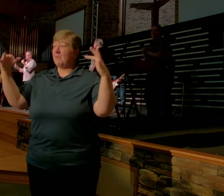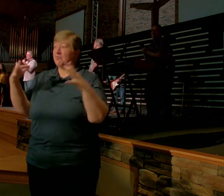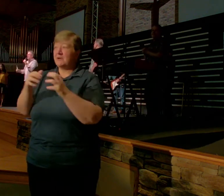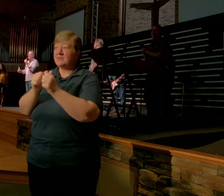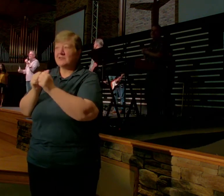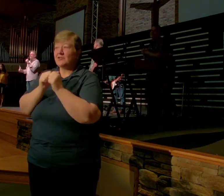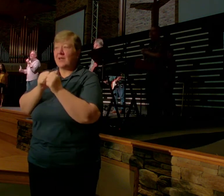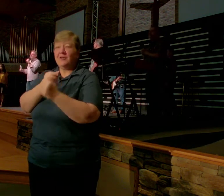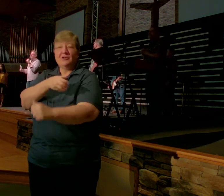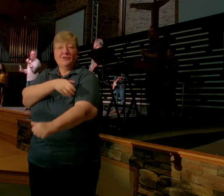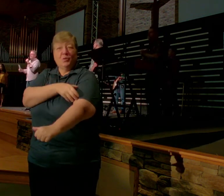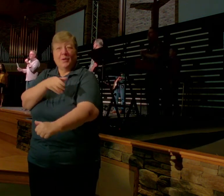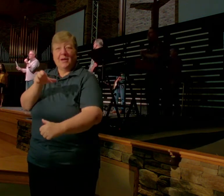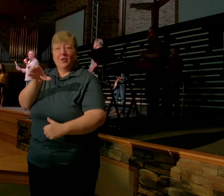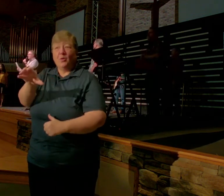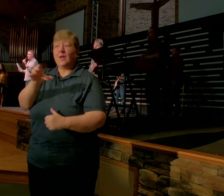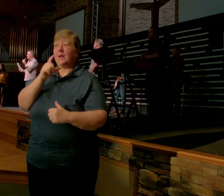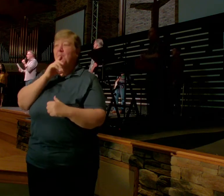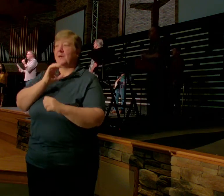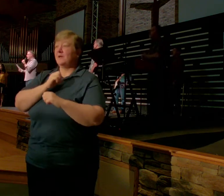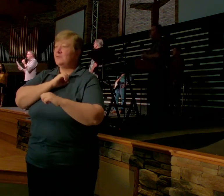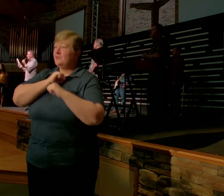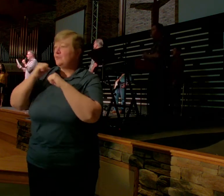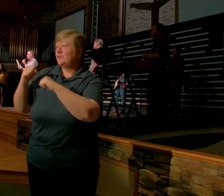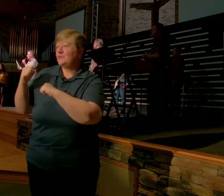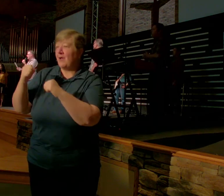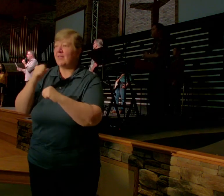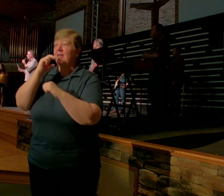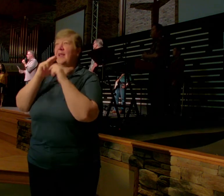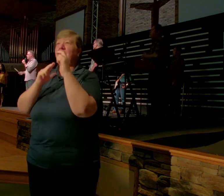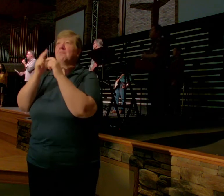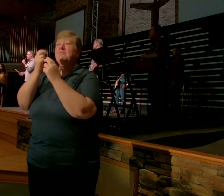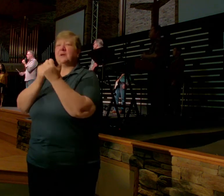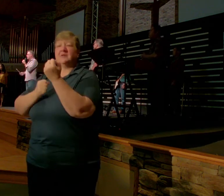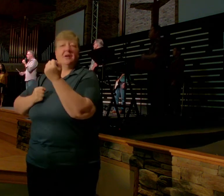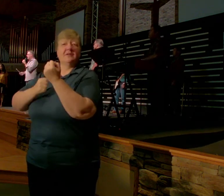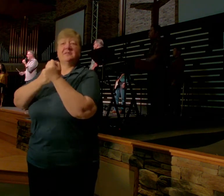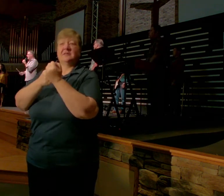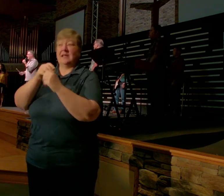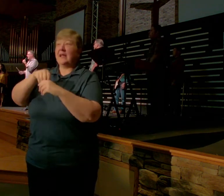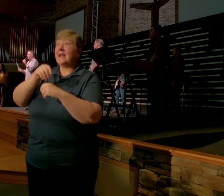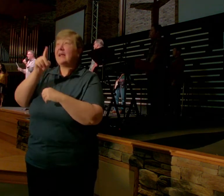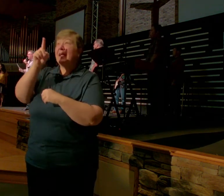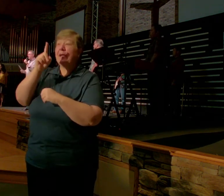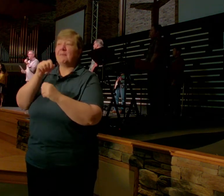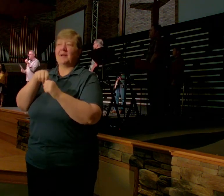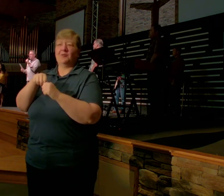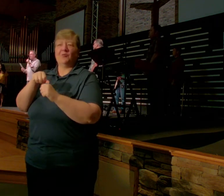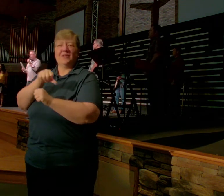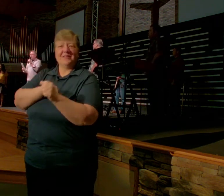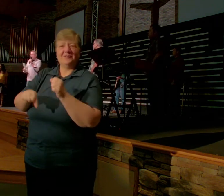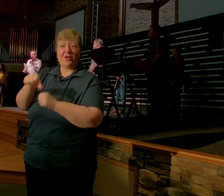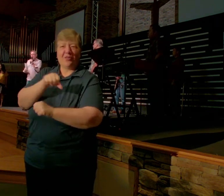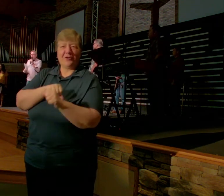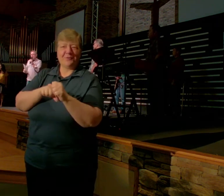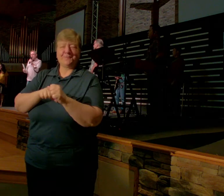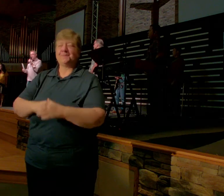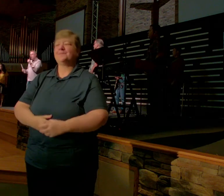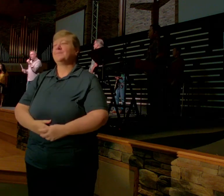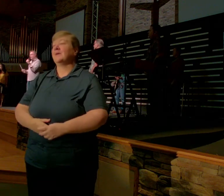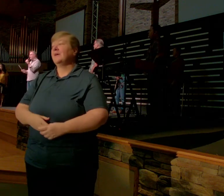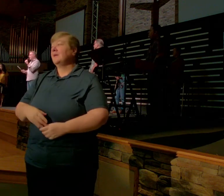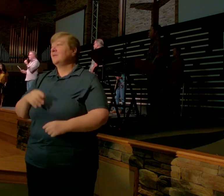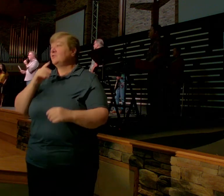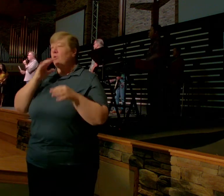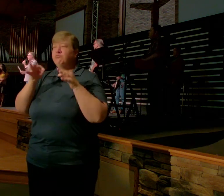strengthen and to build us up in him and with each other. And just something a little bit about hope and who we